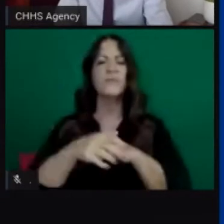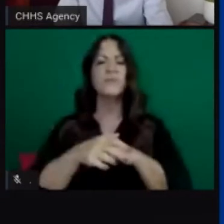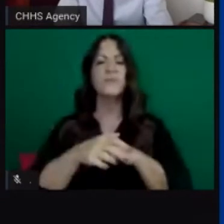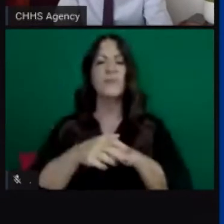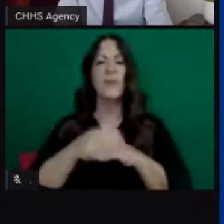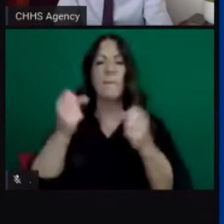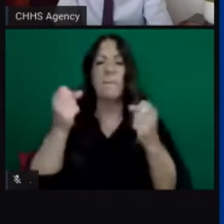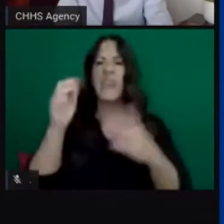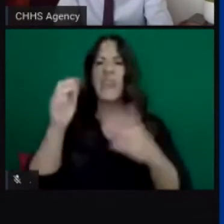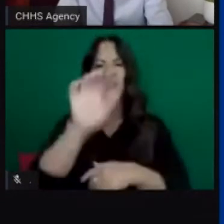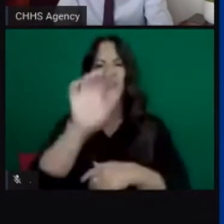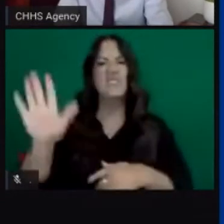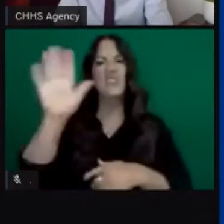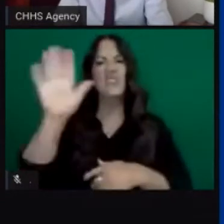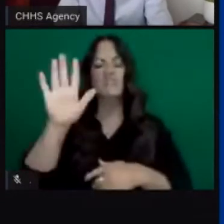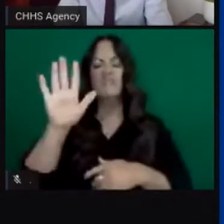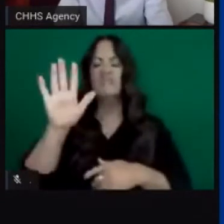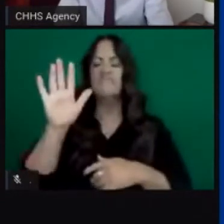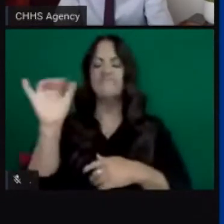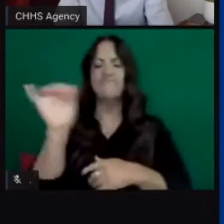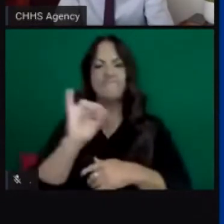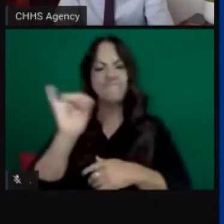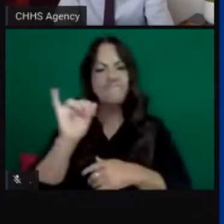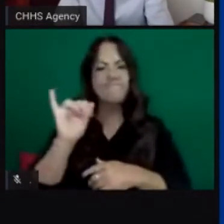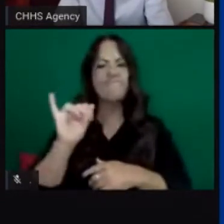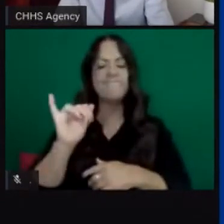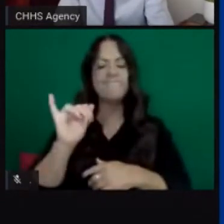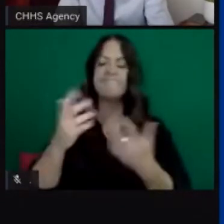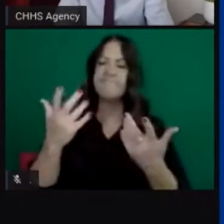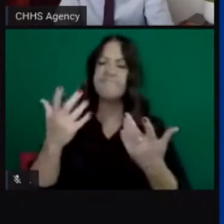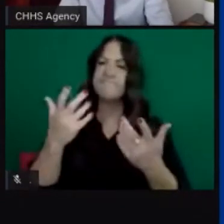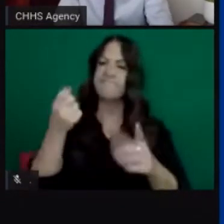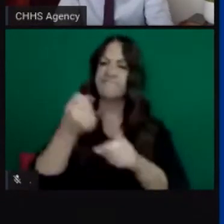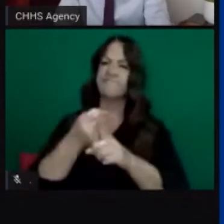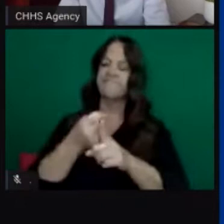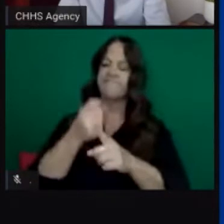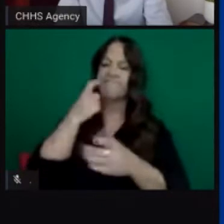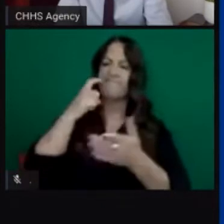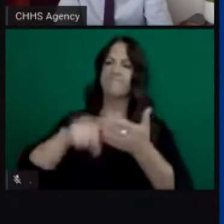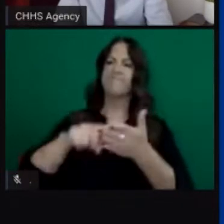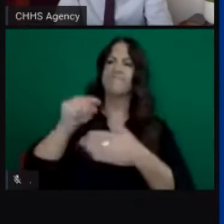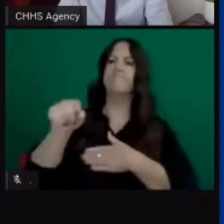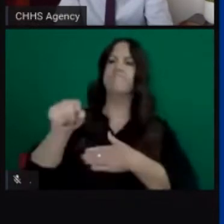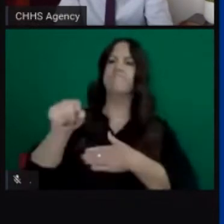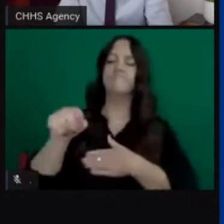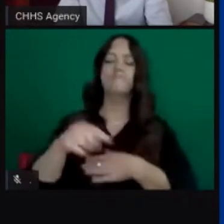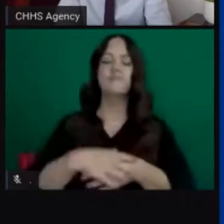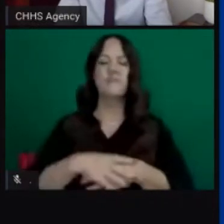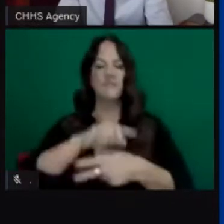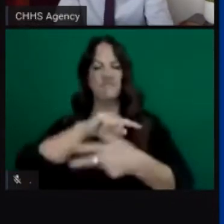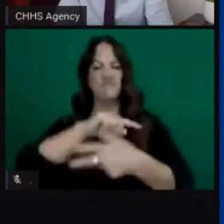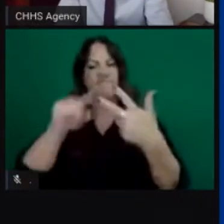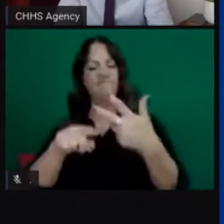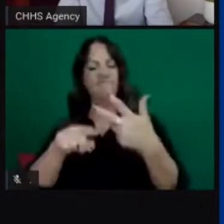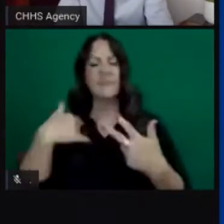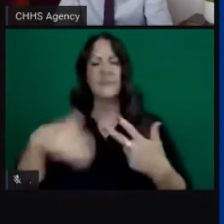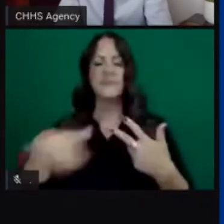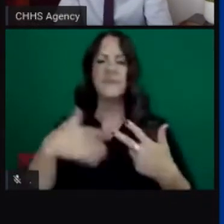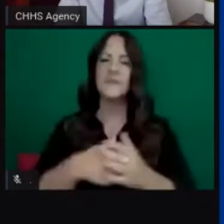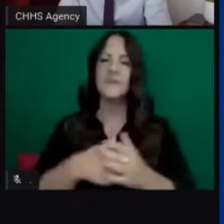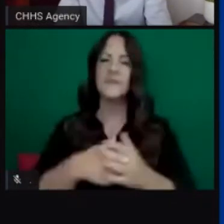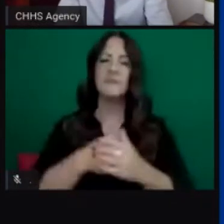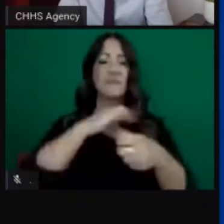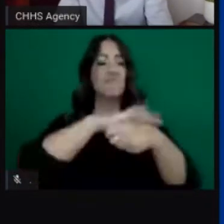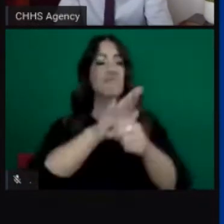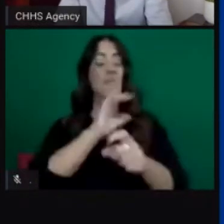populations in this state so again uh a disease that really knows no bounds and really has an